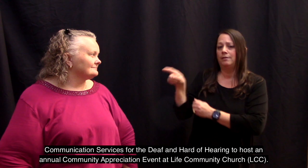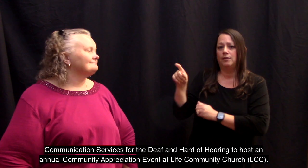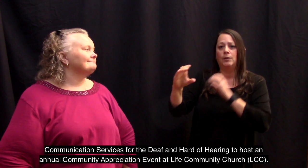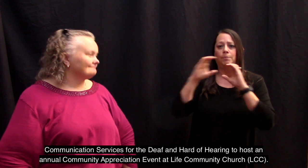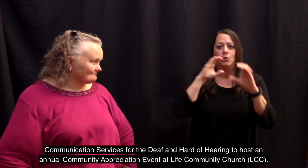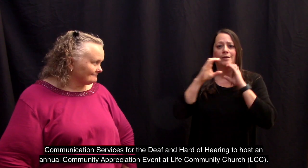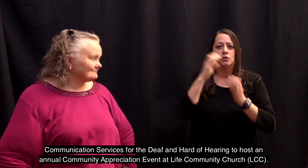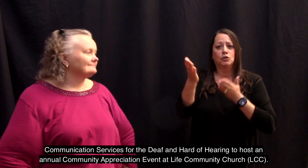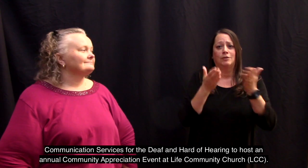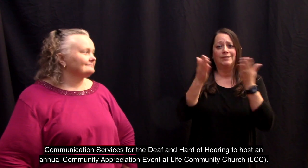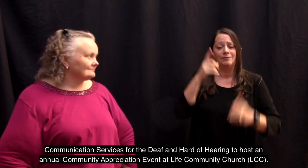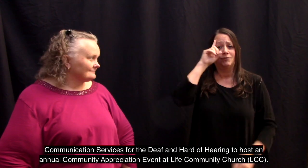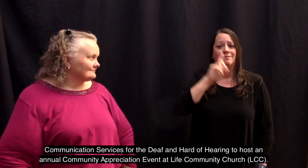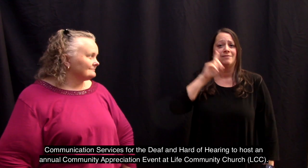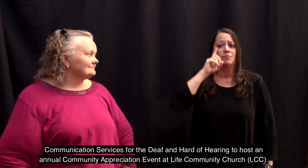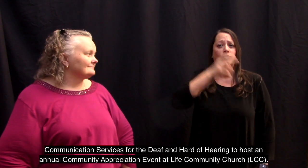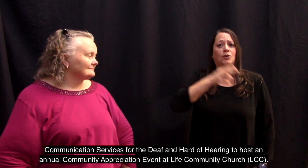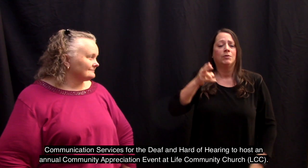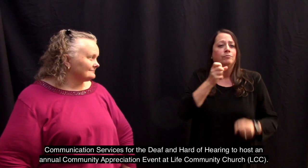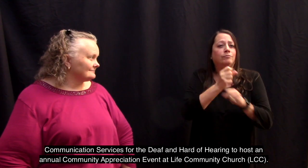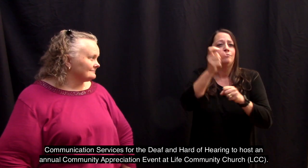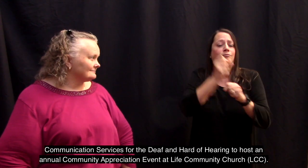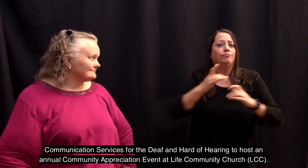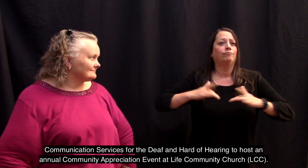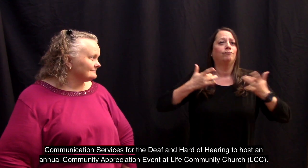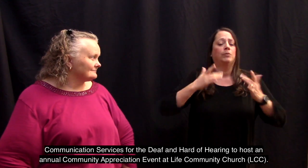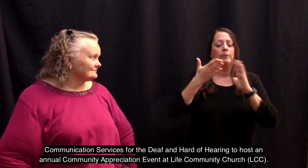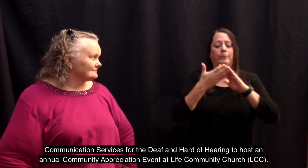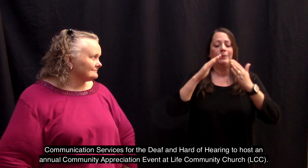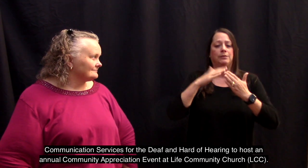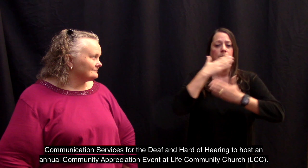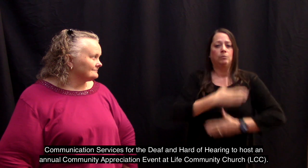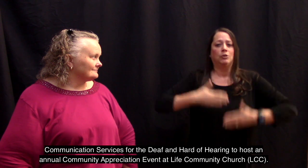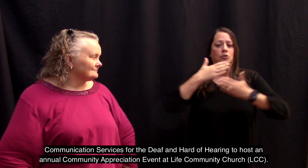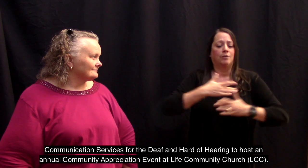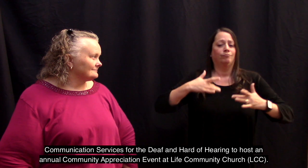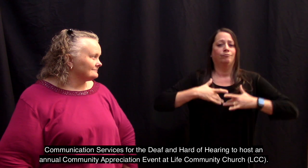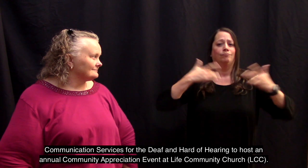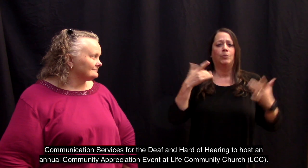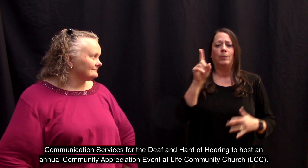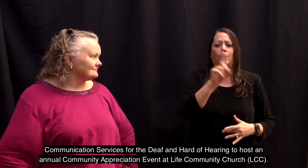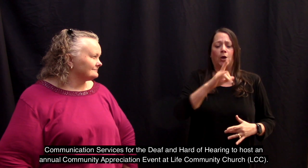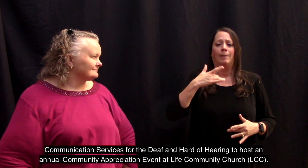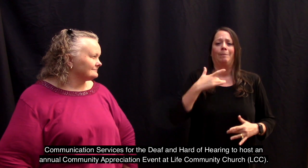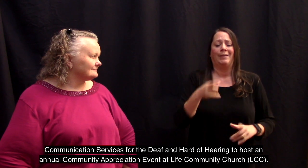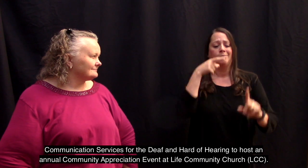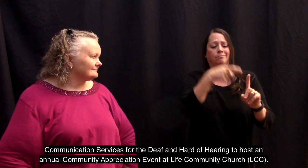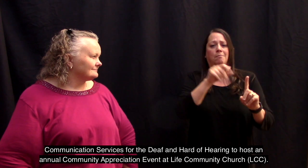and Hard of Hearing, partners with Communication Services for the Deaf and Hard of Hearing to host an annual community appreciation event at Life Community